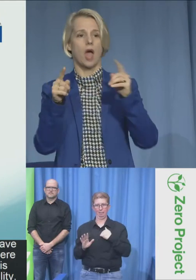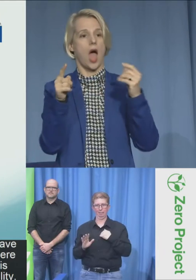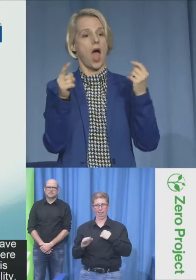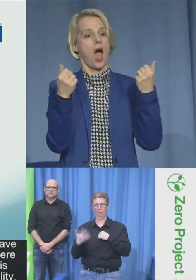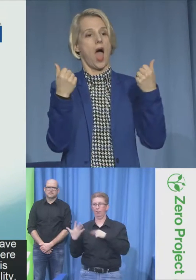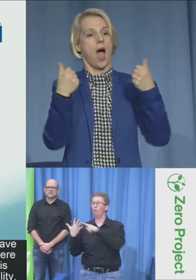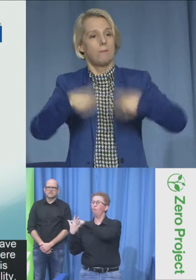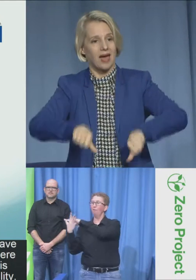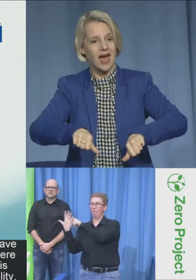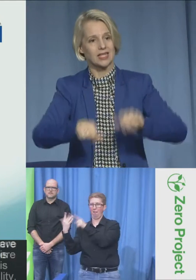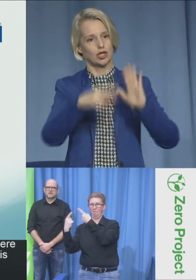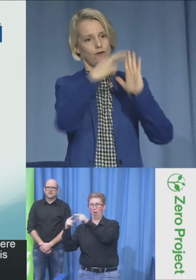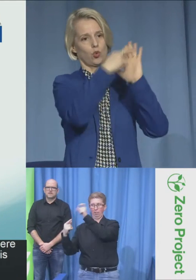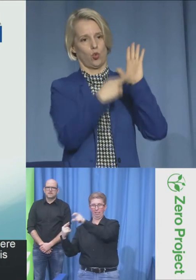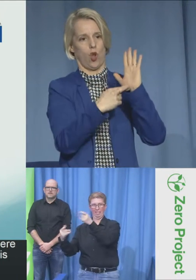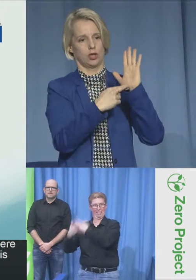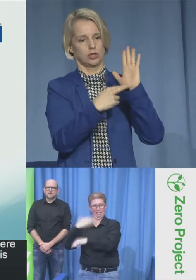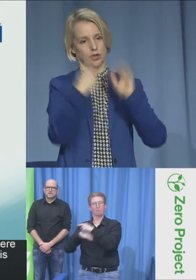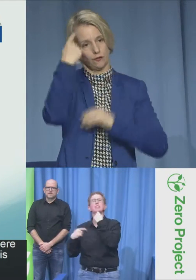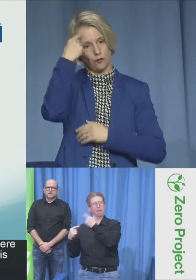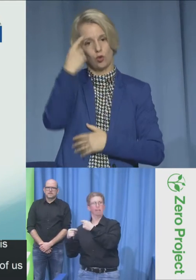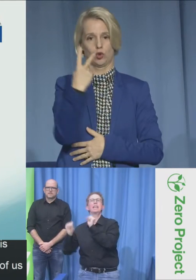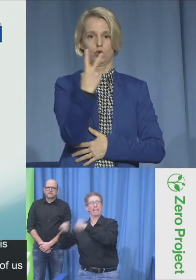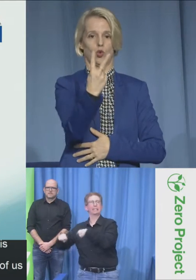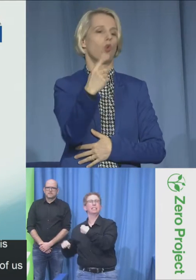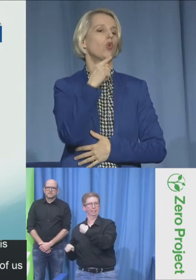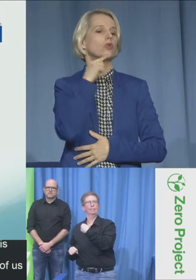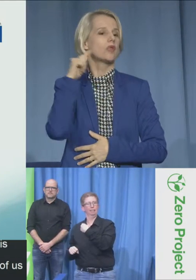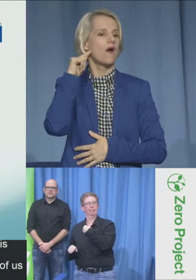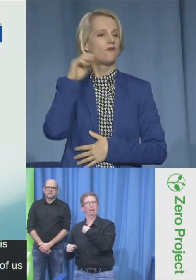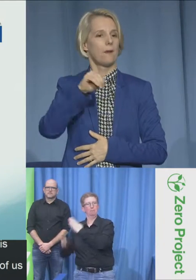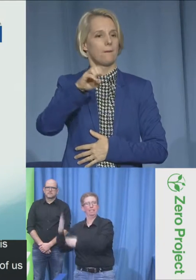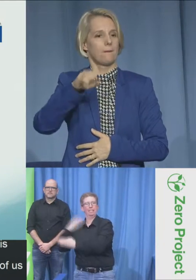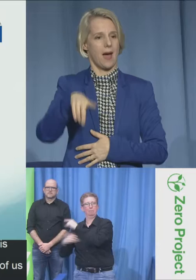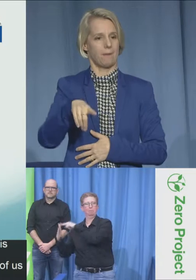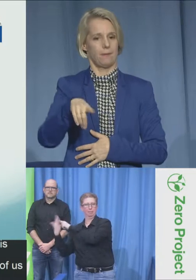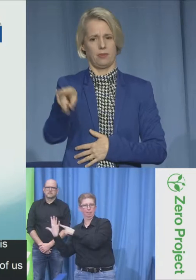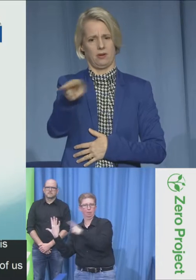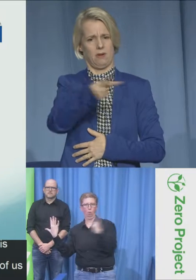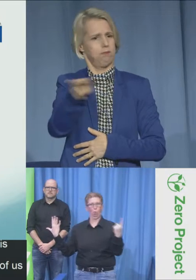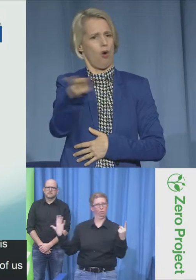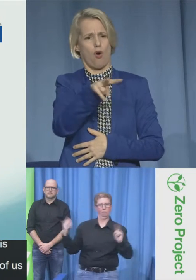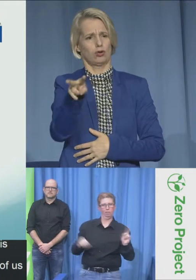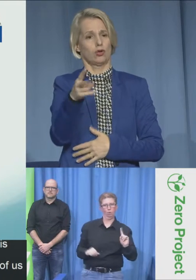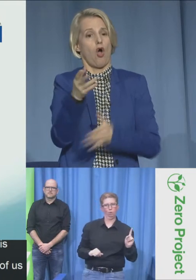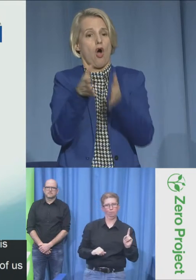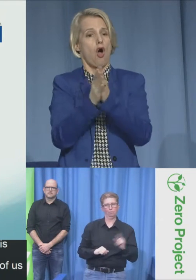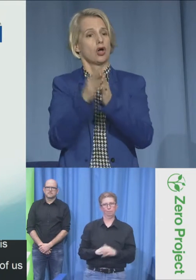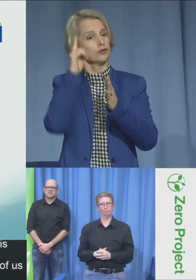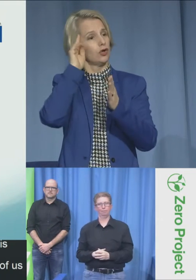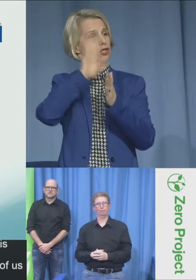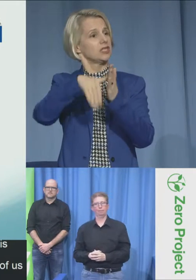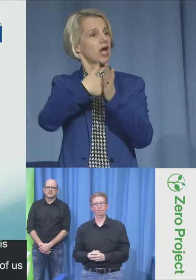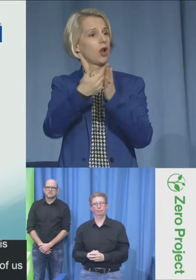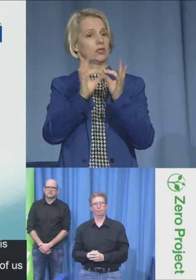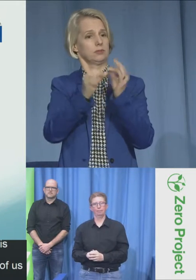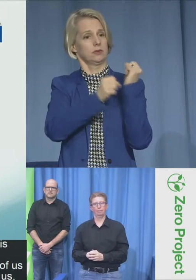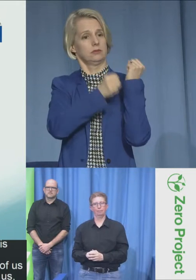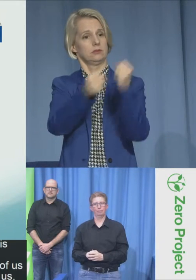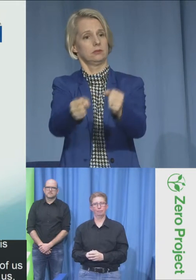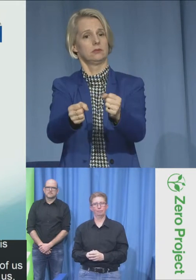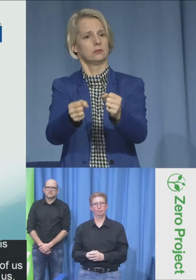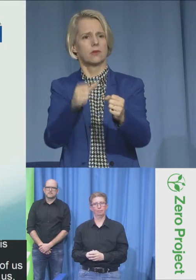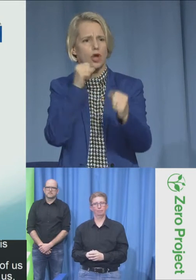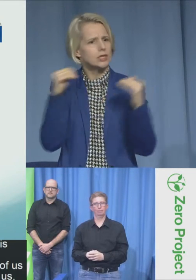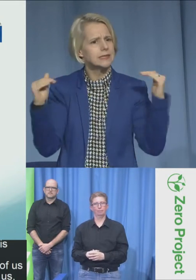rules, they're the same for both of us, but the application of the rules is completely different between the